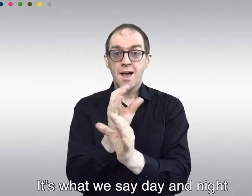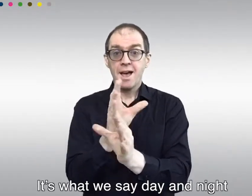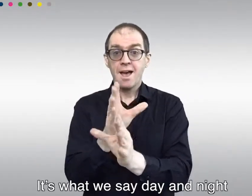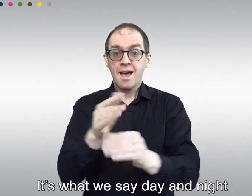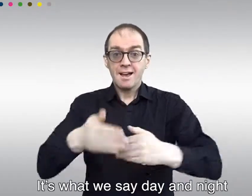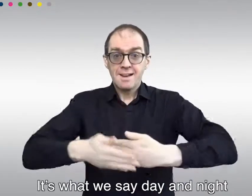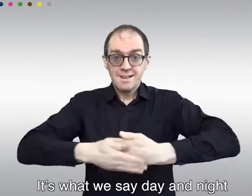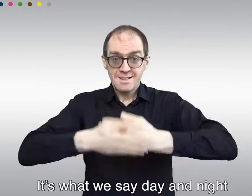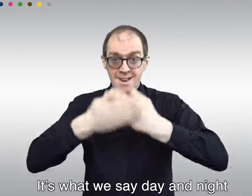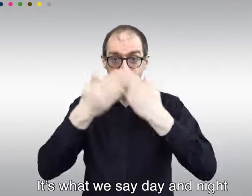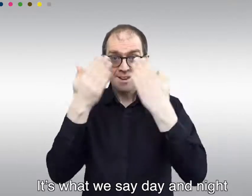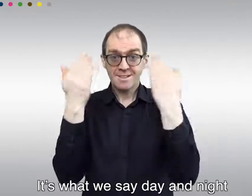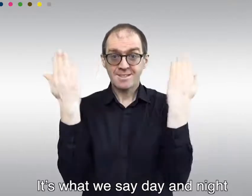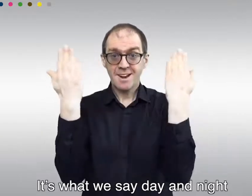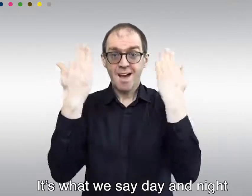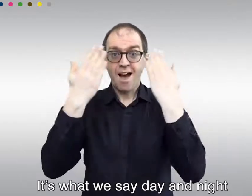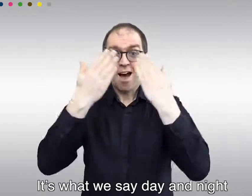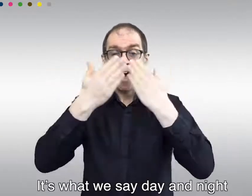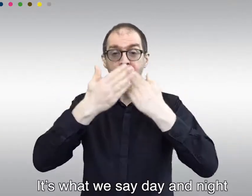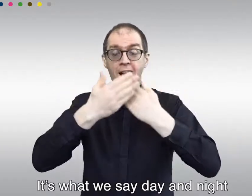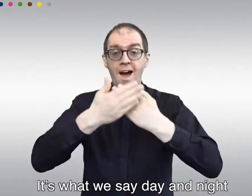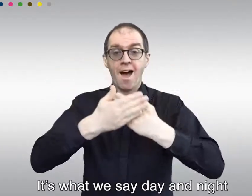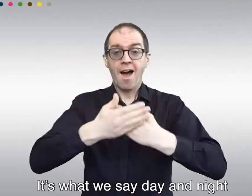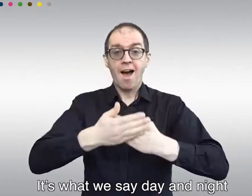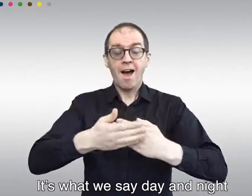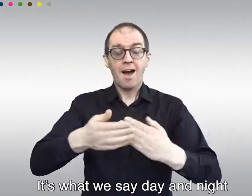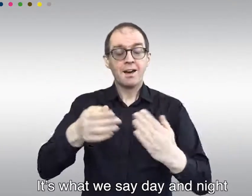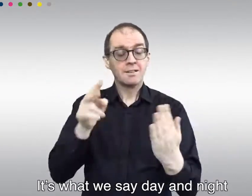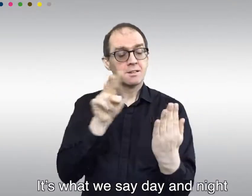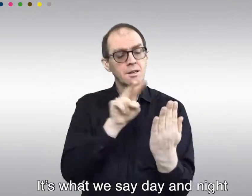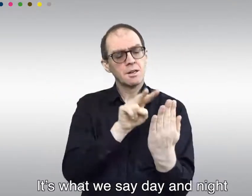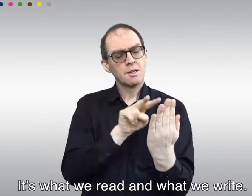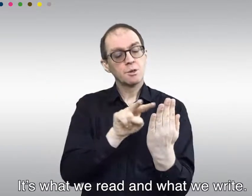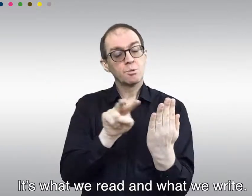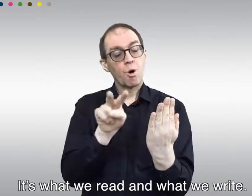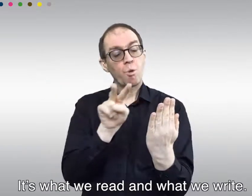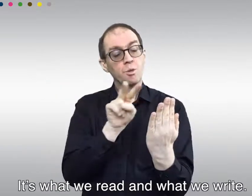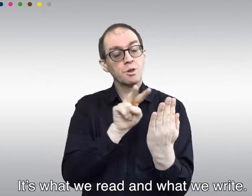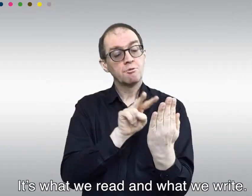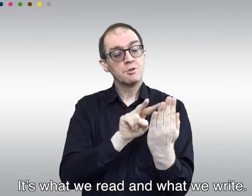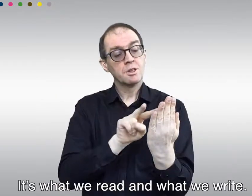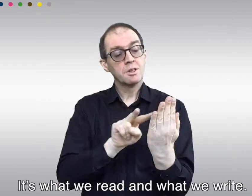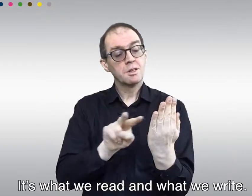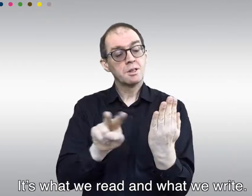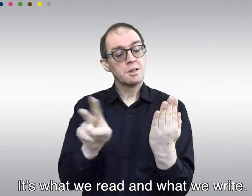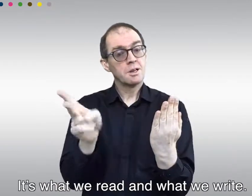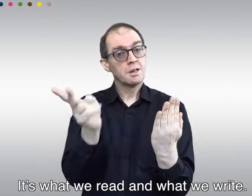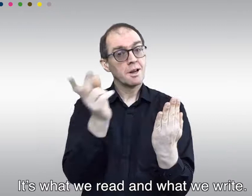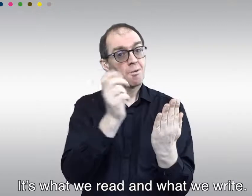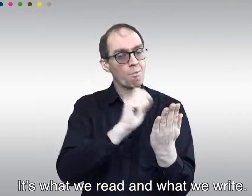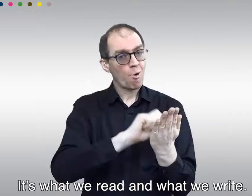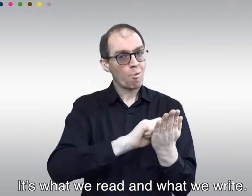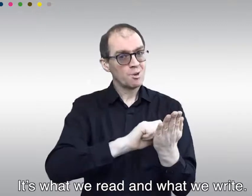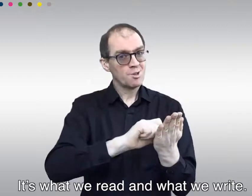day and night. It's what we read and what we